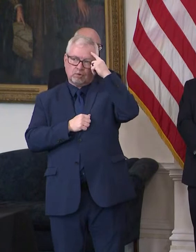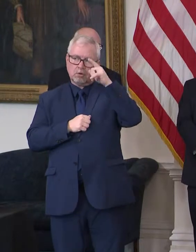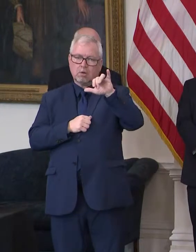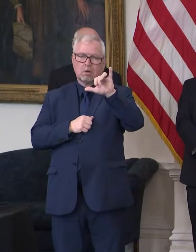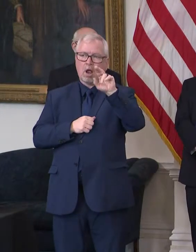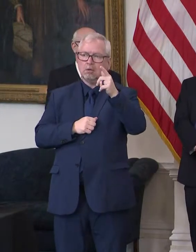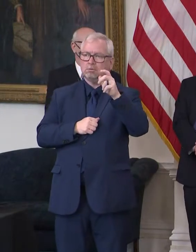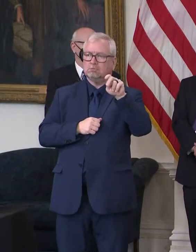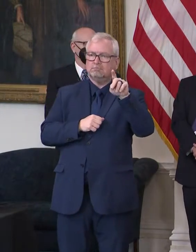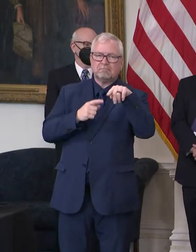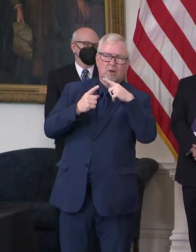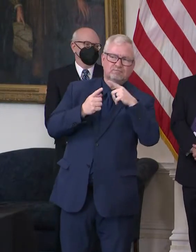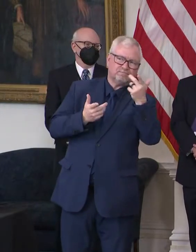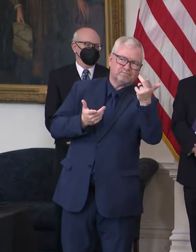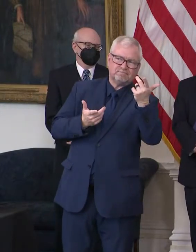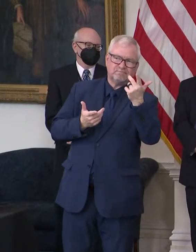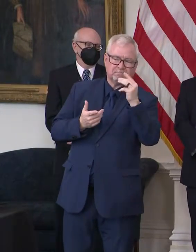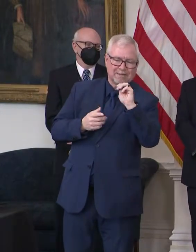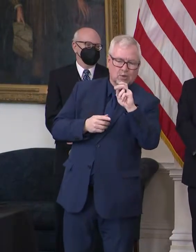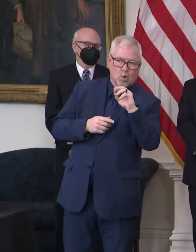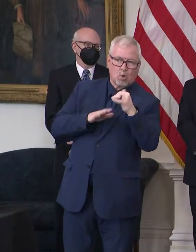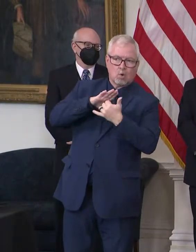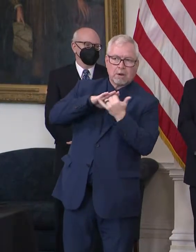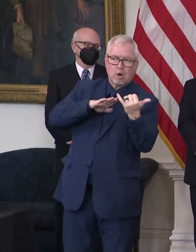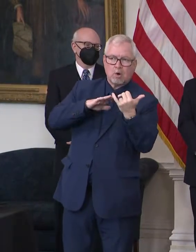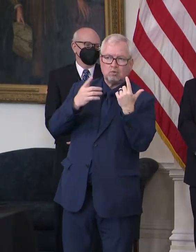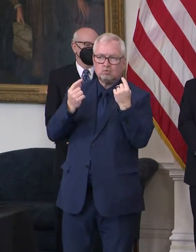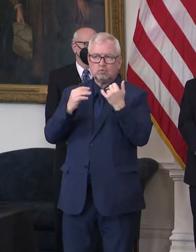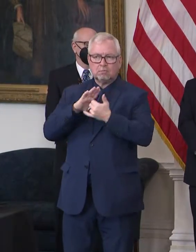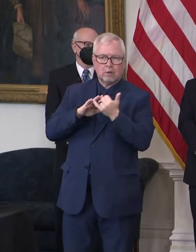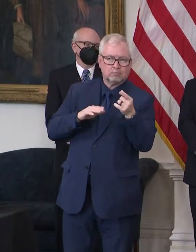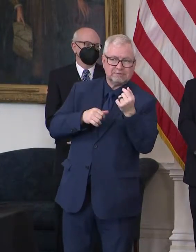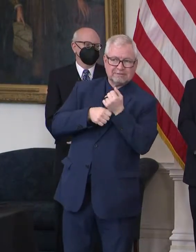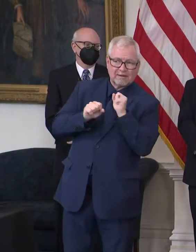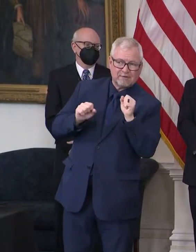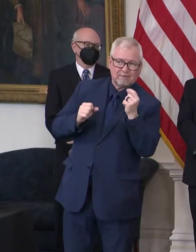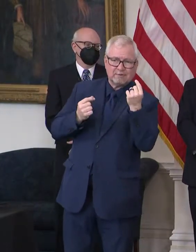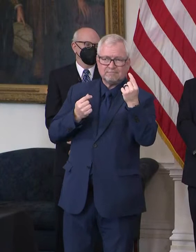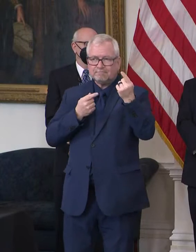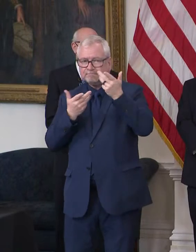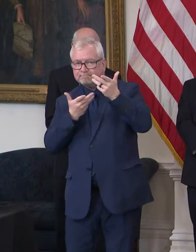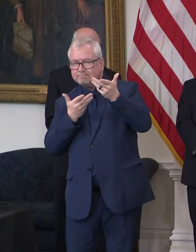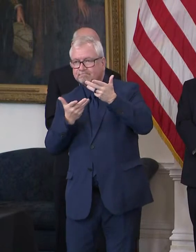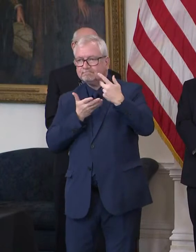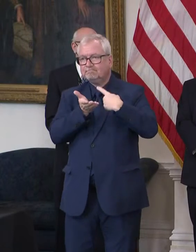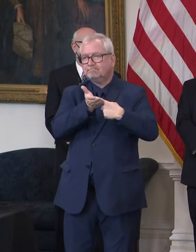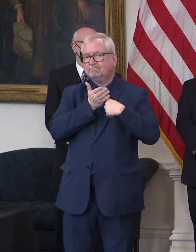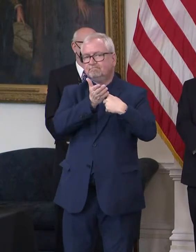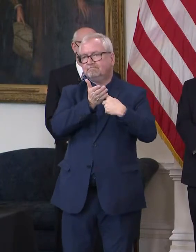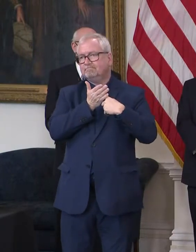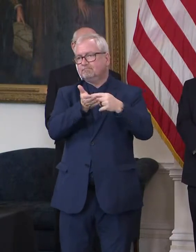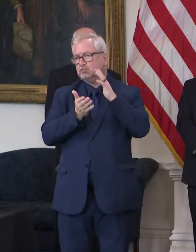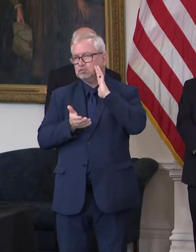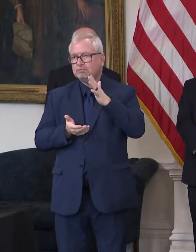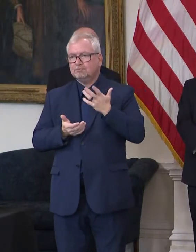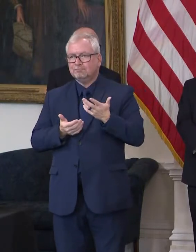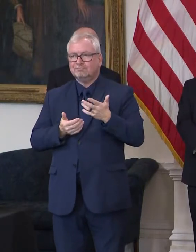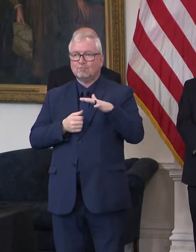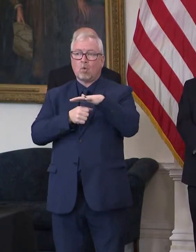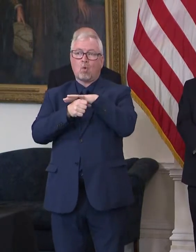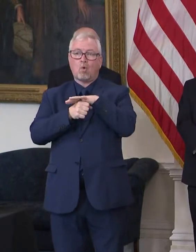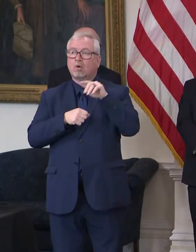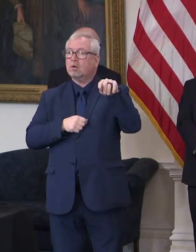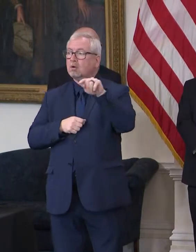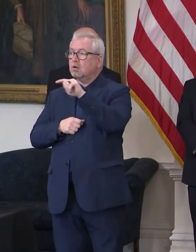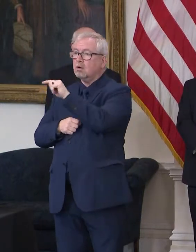new transportation secretary about Metro, and we look forward to working with all of our leaders in the region to try to come up with some new leadership.